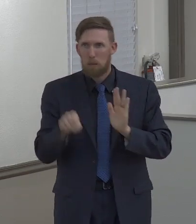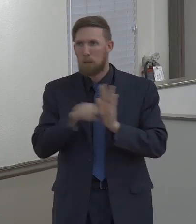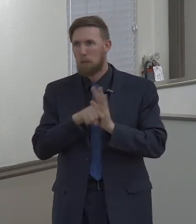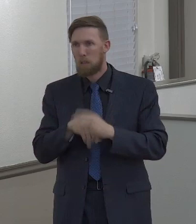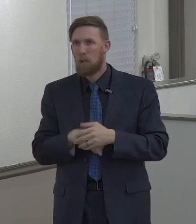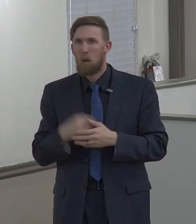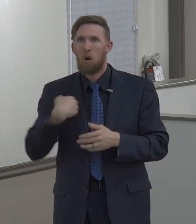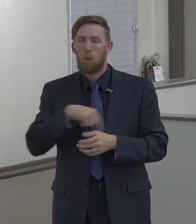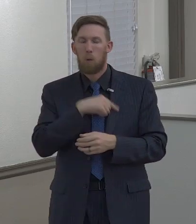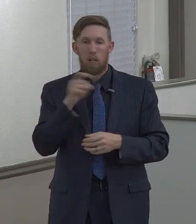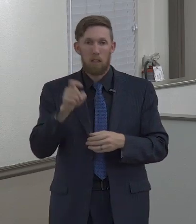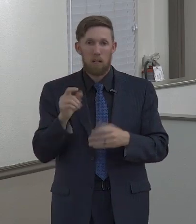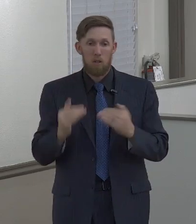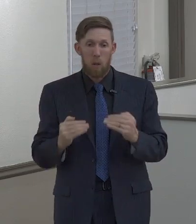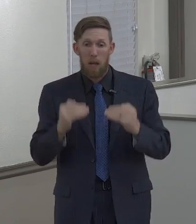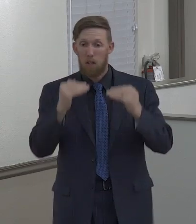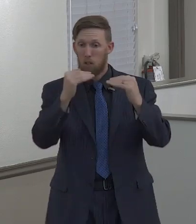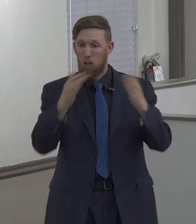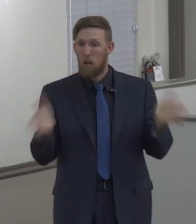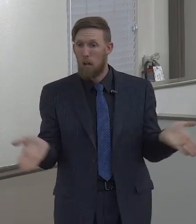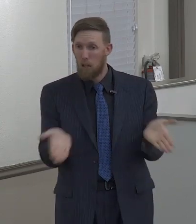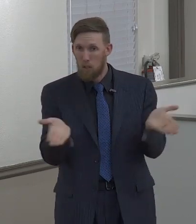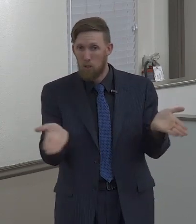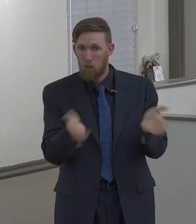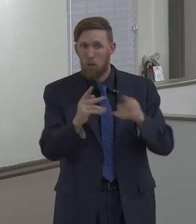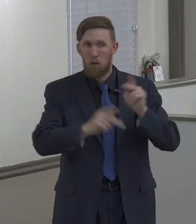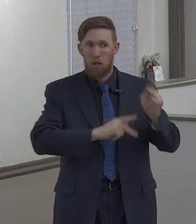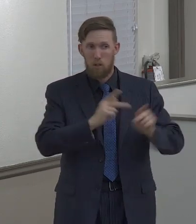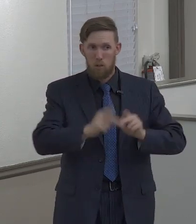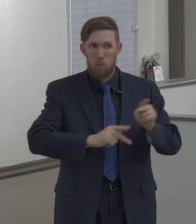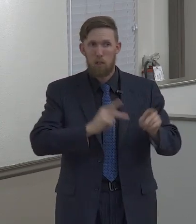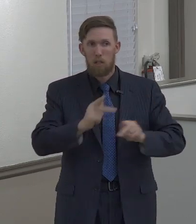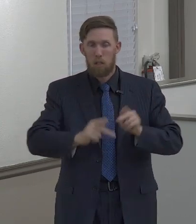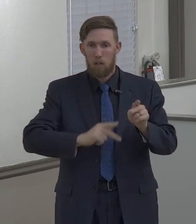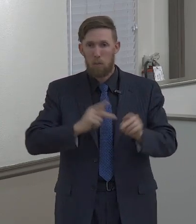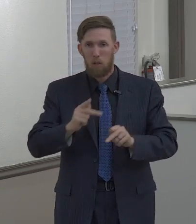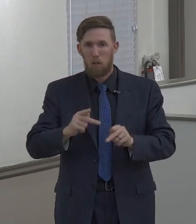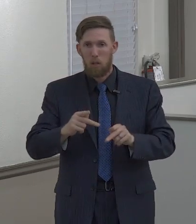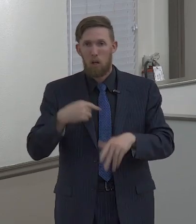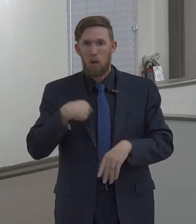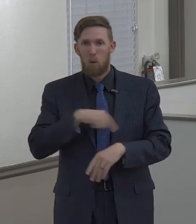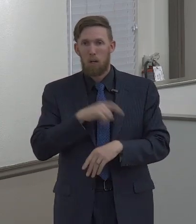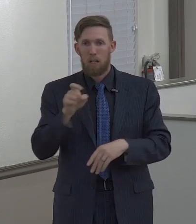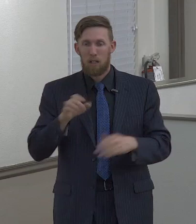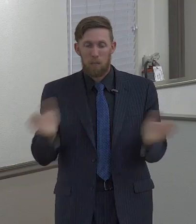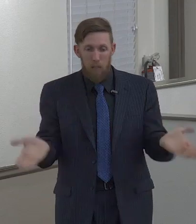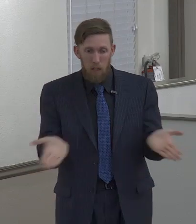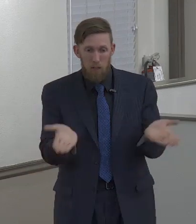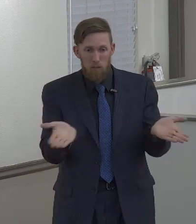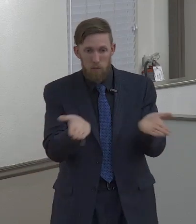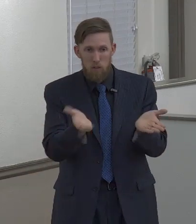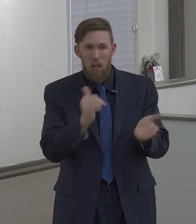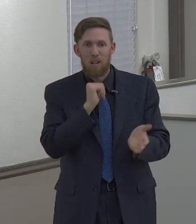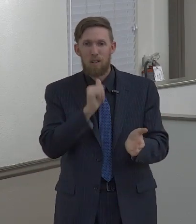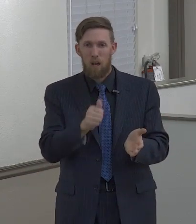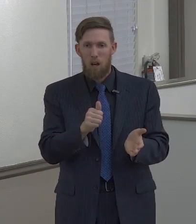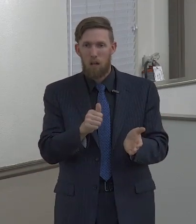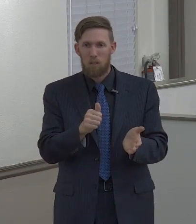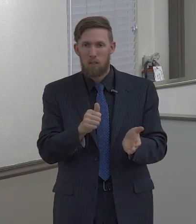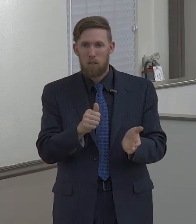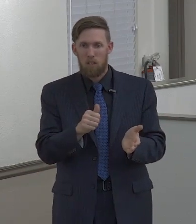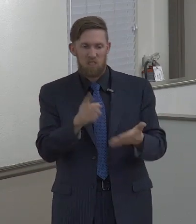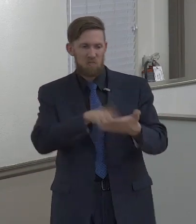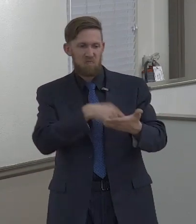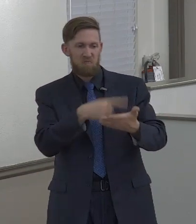A Christian ought to use their tongue to build up one another. We should be using our communication to build